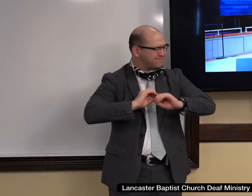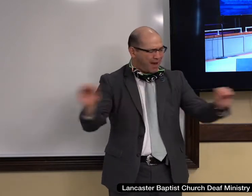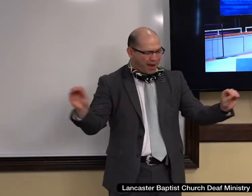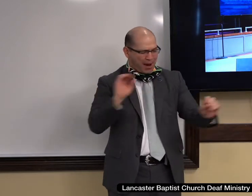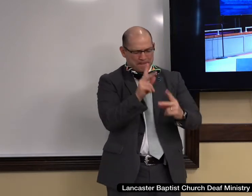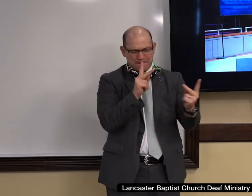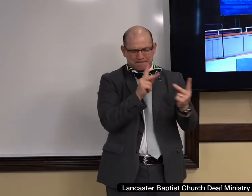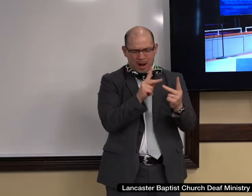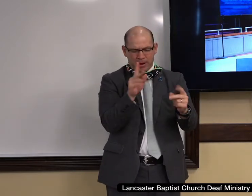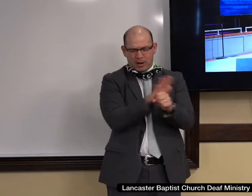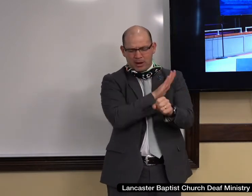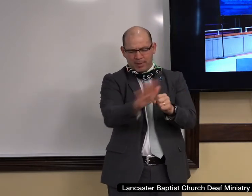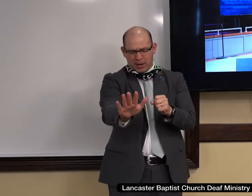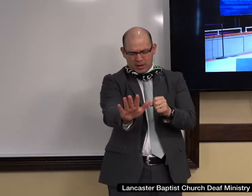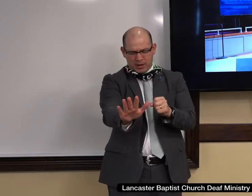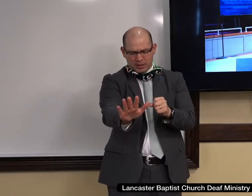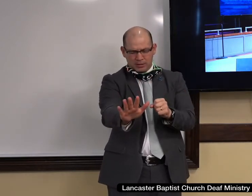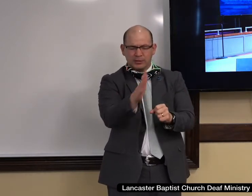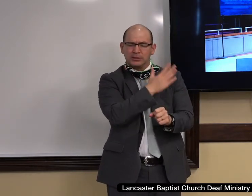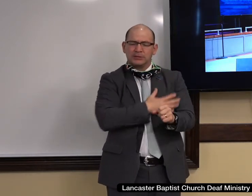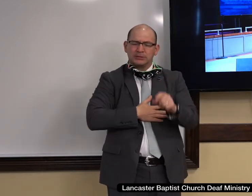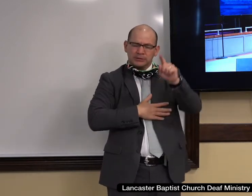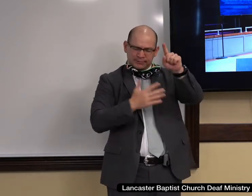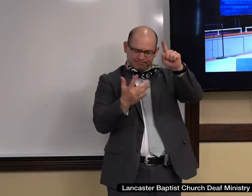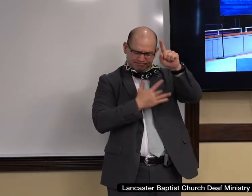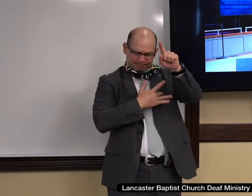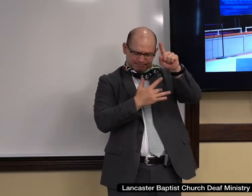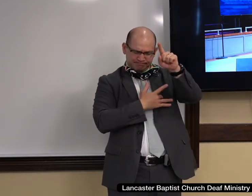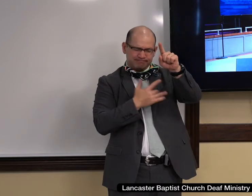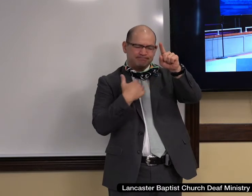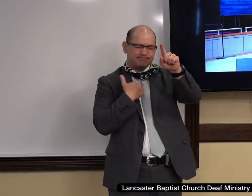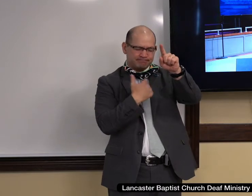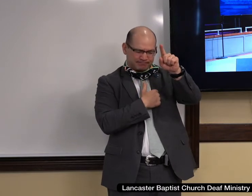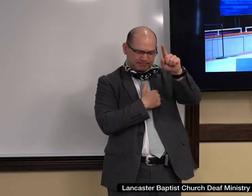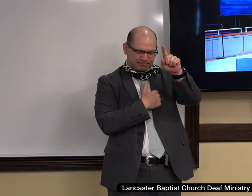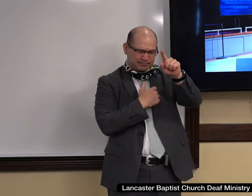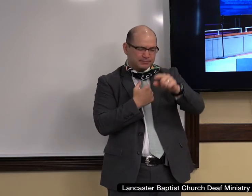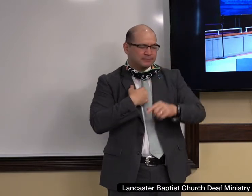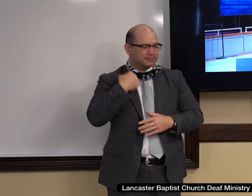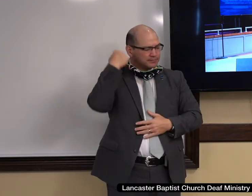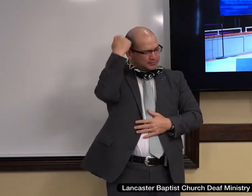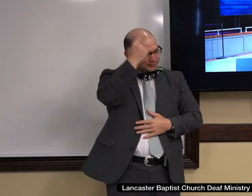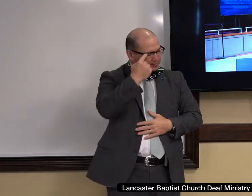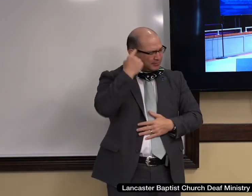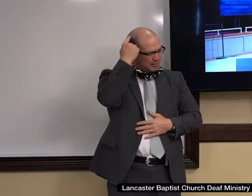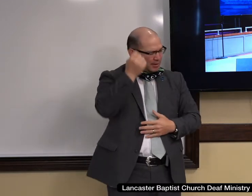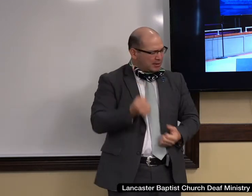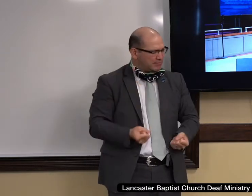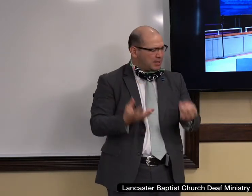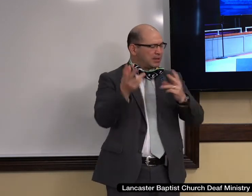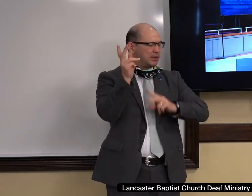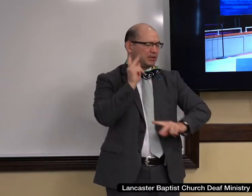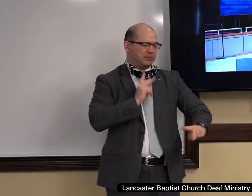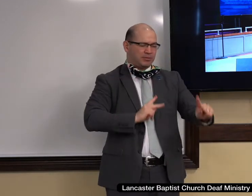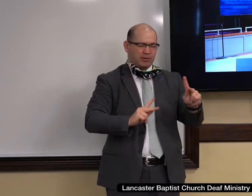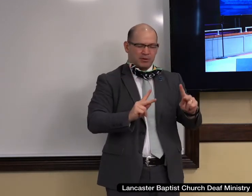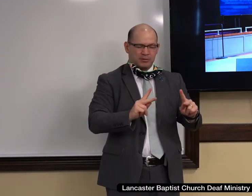that as we open it that you would illuminate our hearts. I think of so many young people today who are wavering.